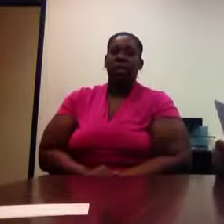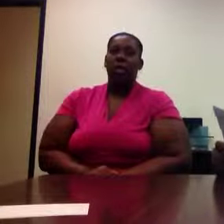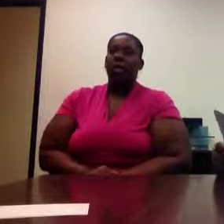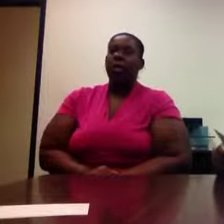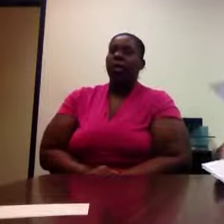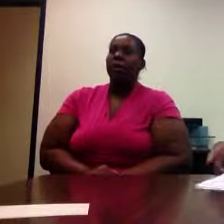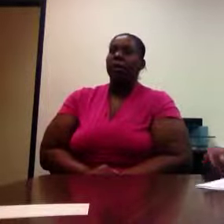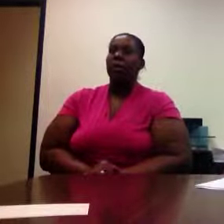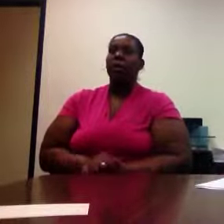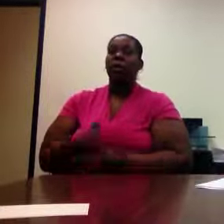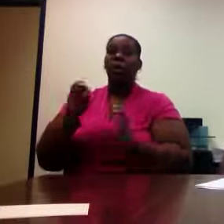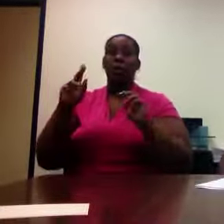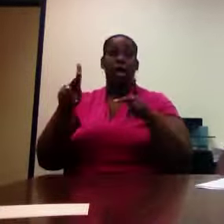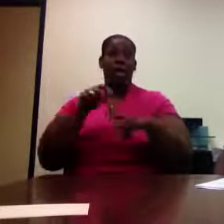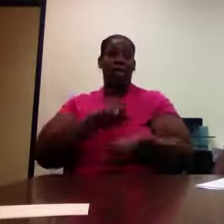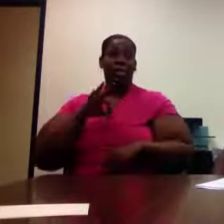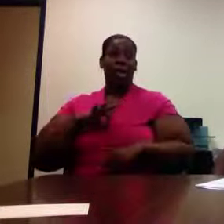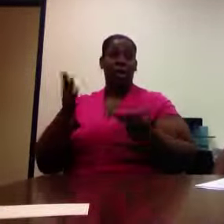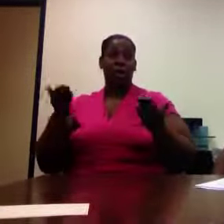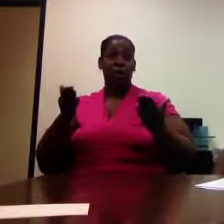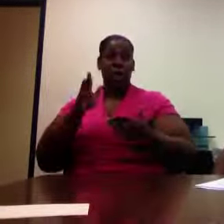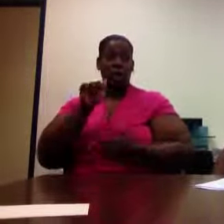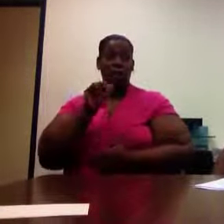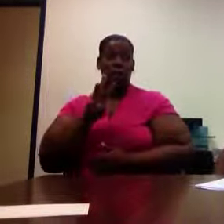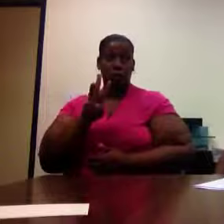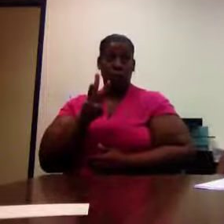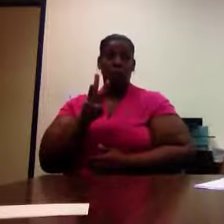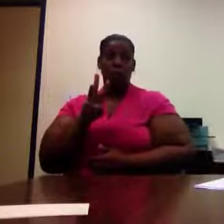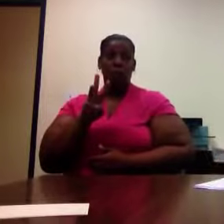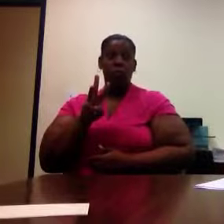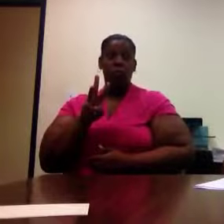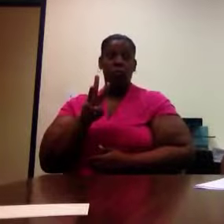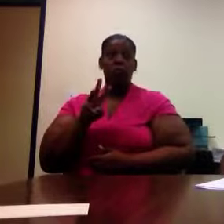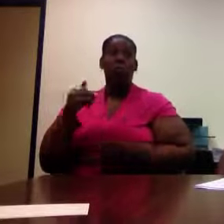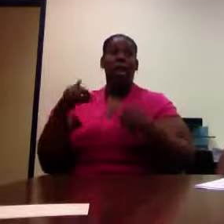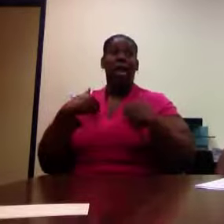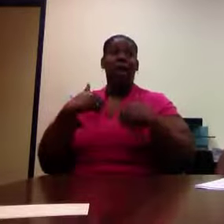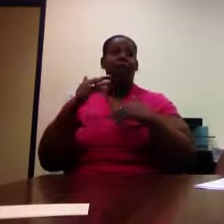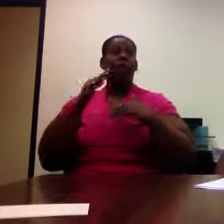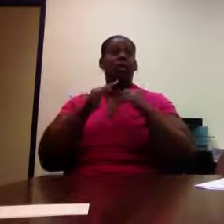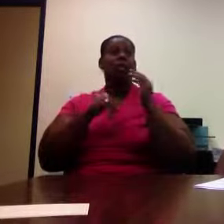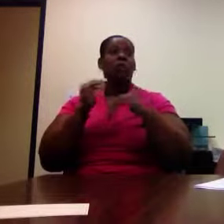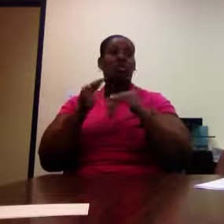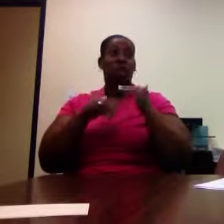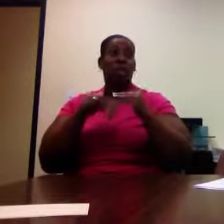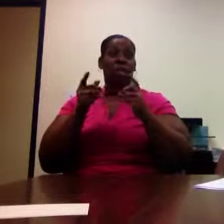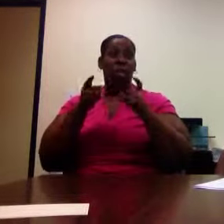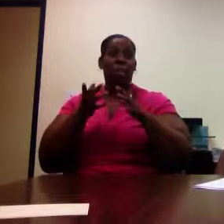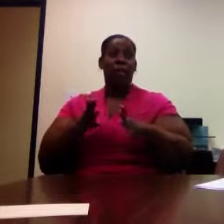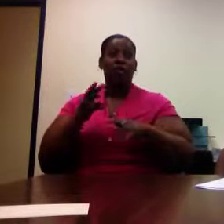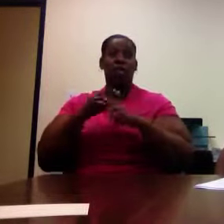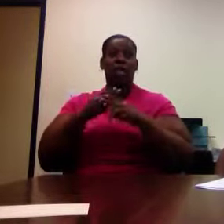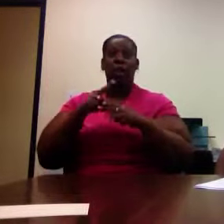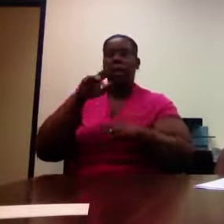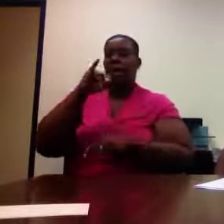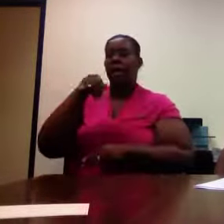The staff at AbilityWorks Facility Manager is Janice Berry. Of course, the